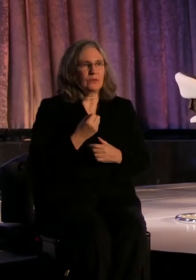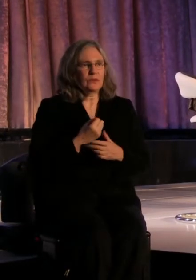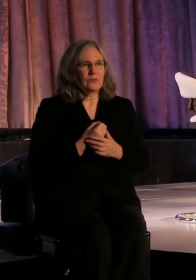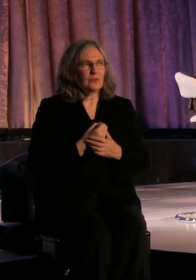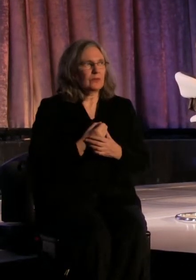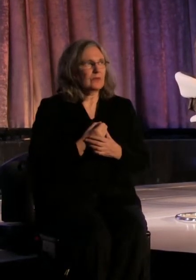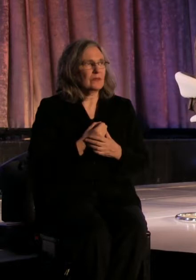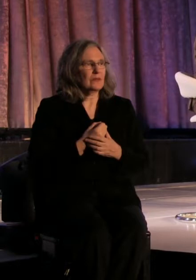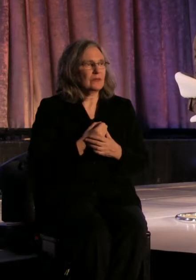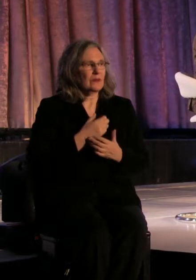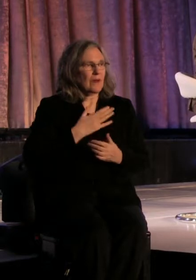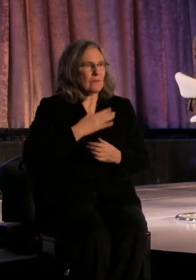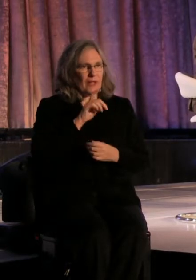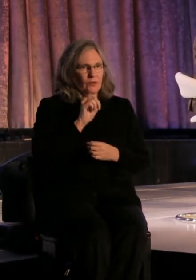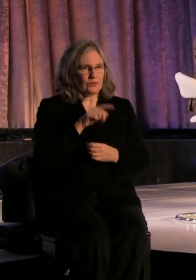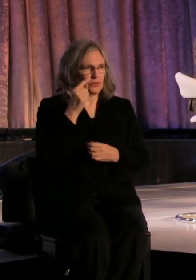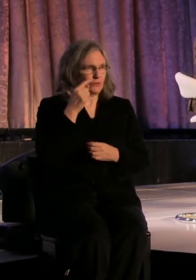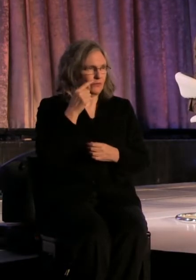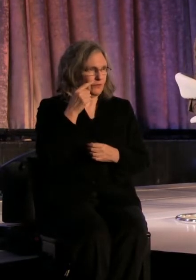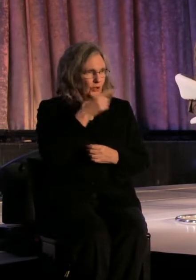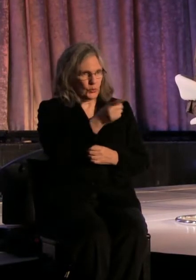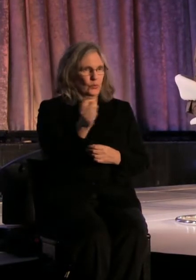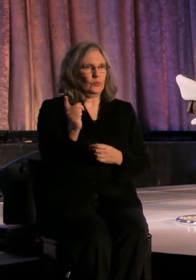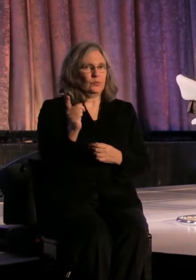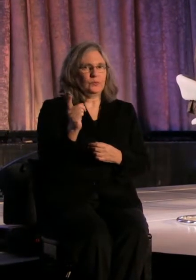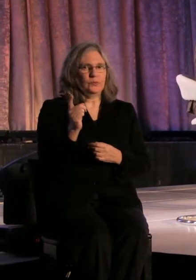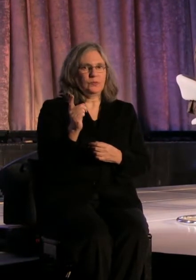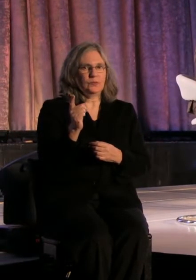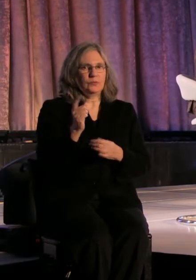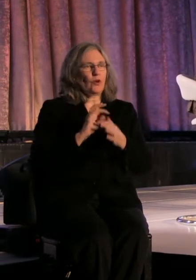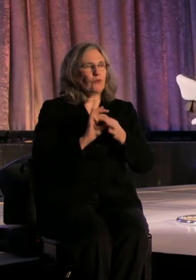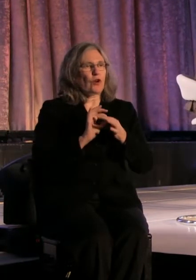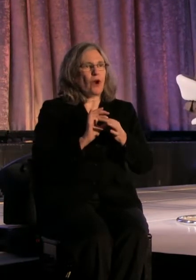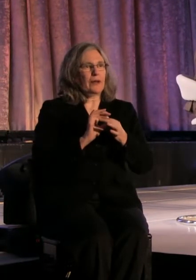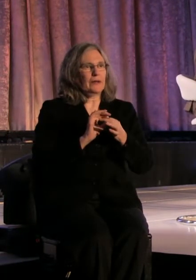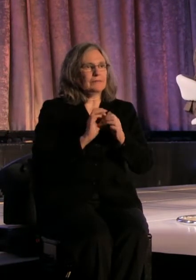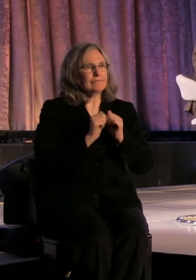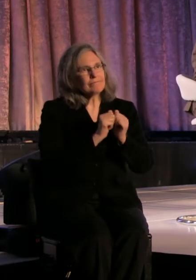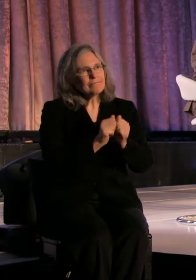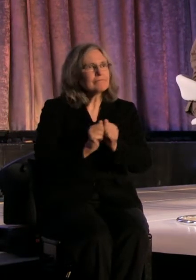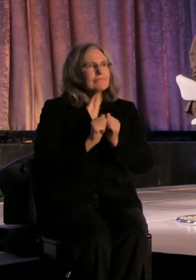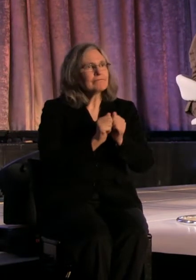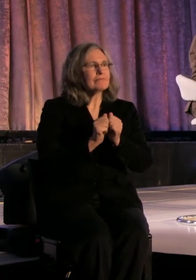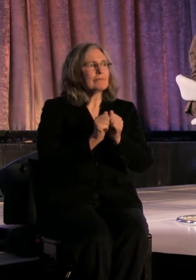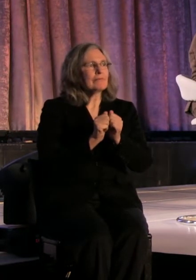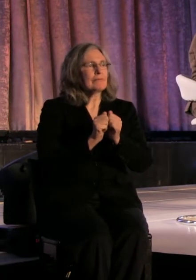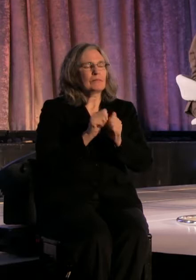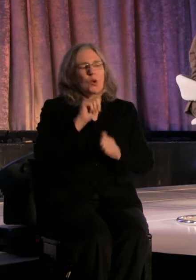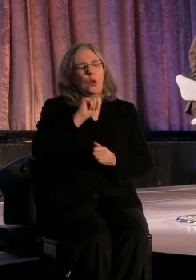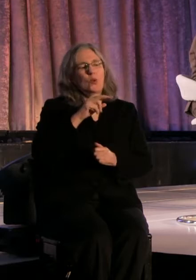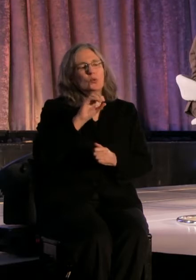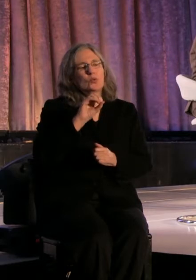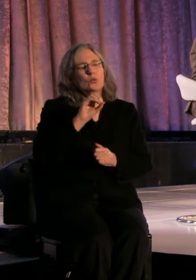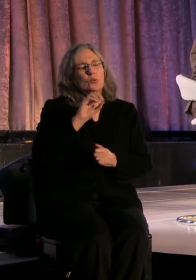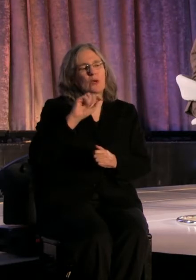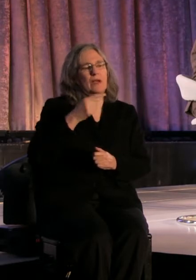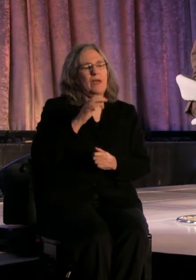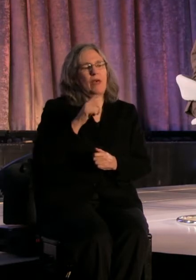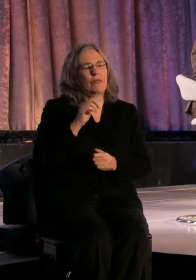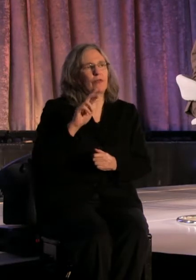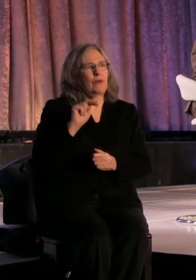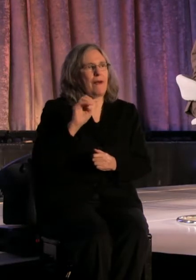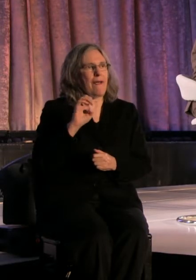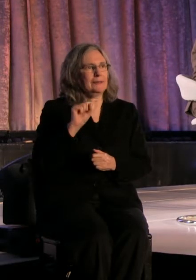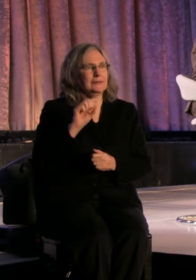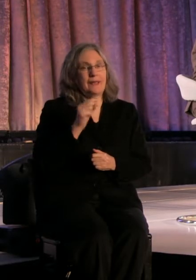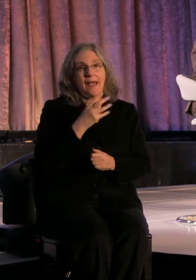I have a question for you about togetherness, the conference's theme, and a little bit about rule breaking.